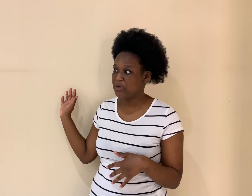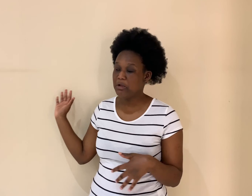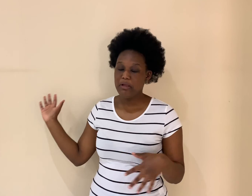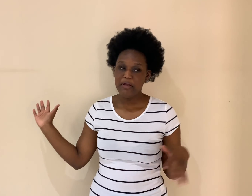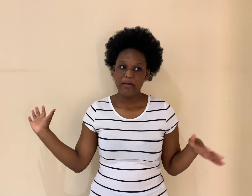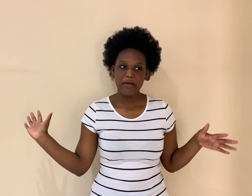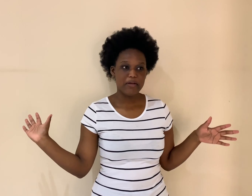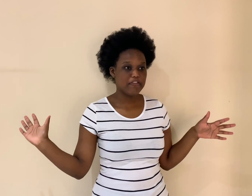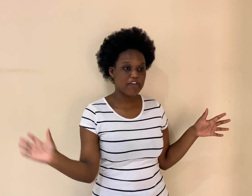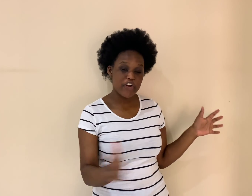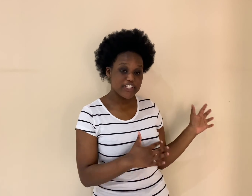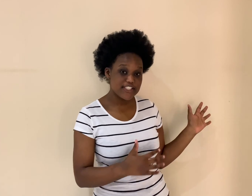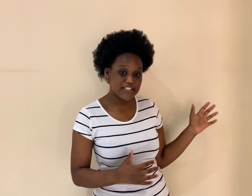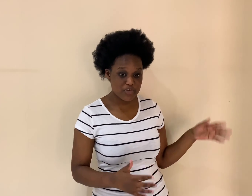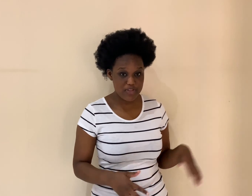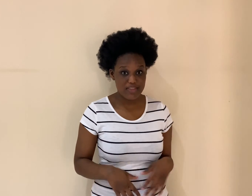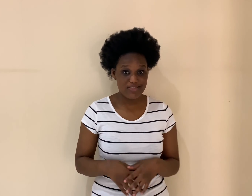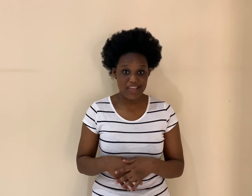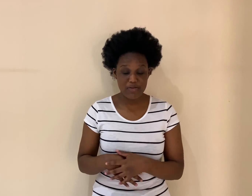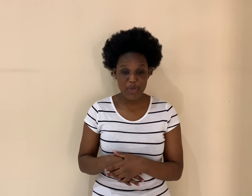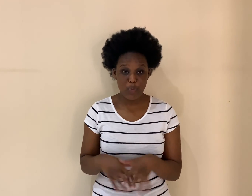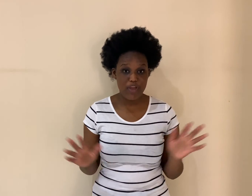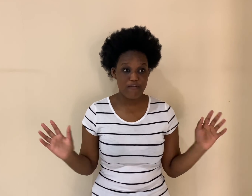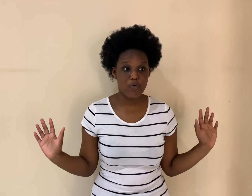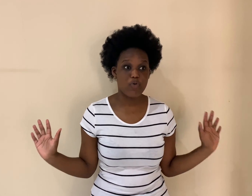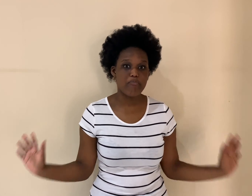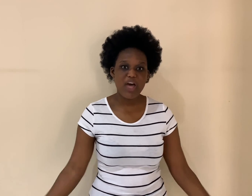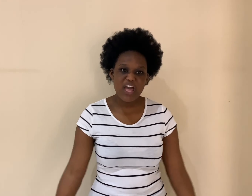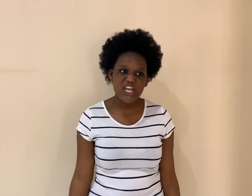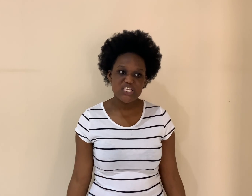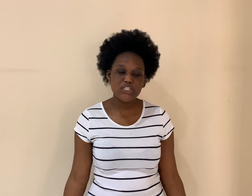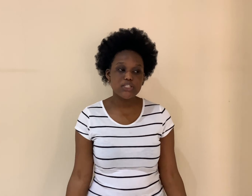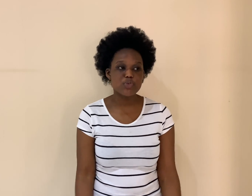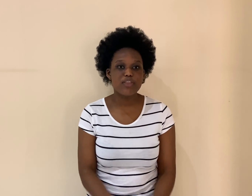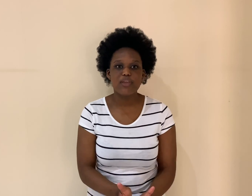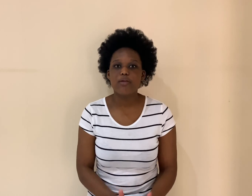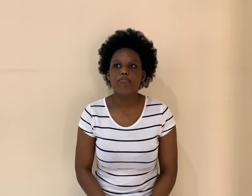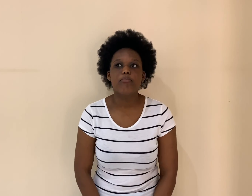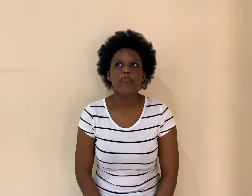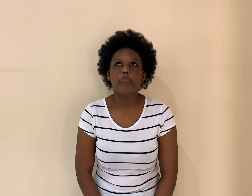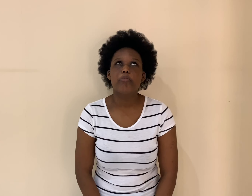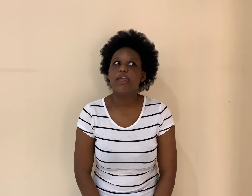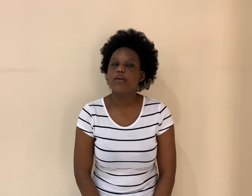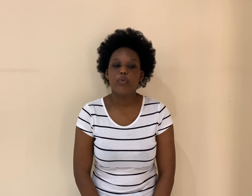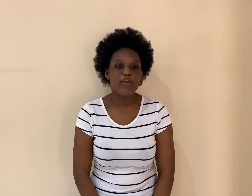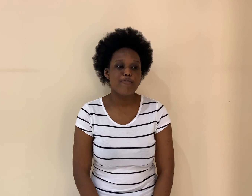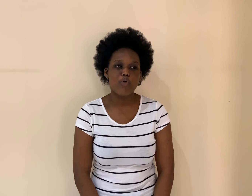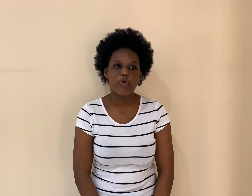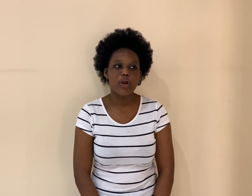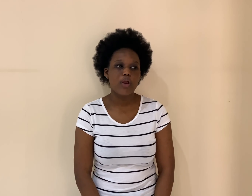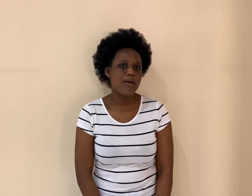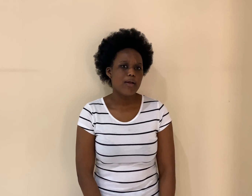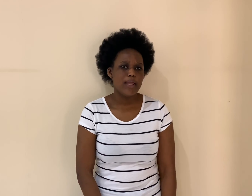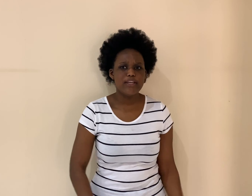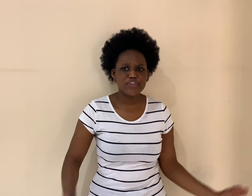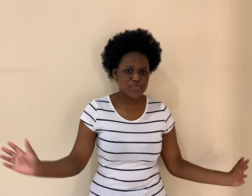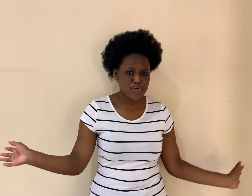forests so that they can make way for mines, so that they can make way for industries,